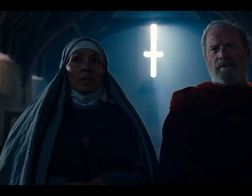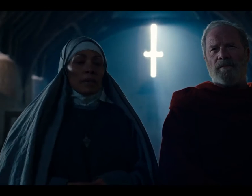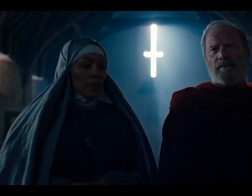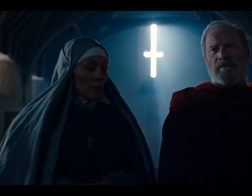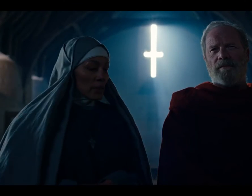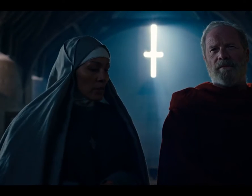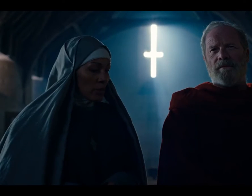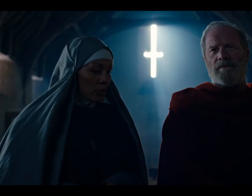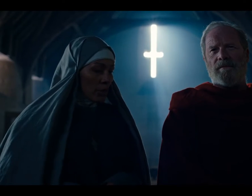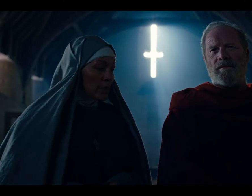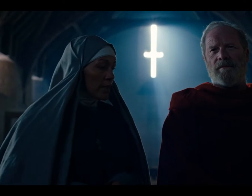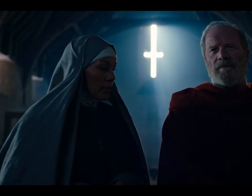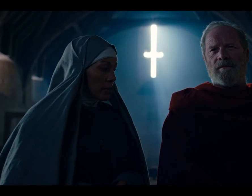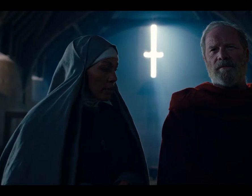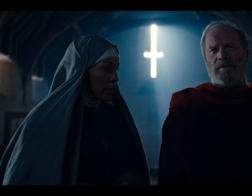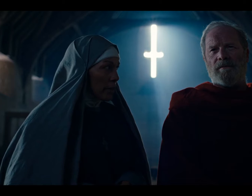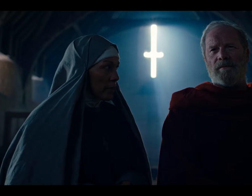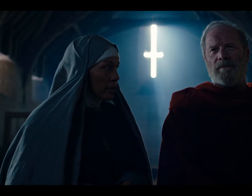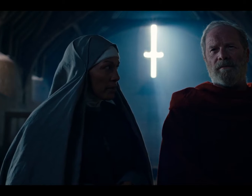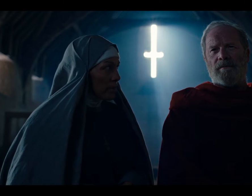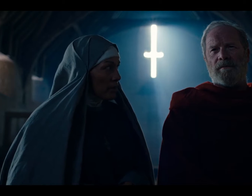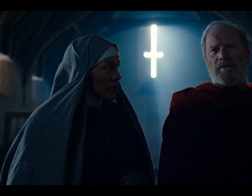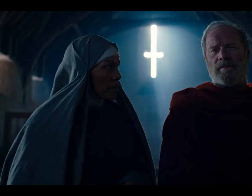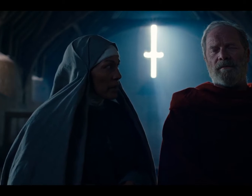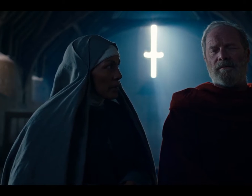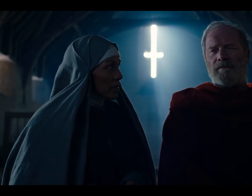Is this truly necessary?